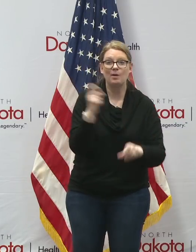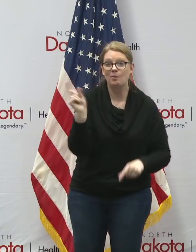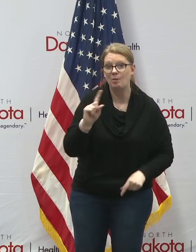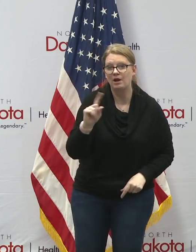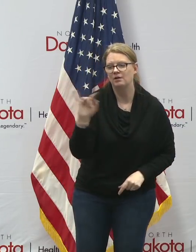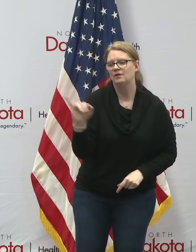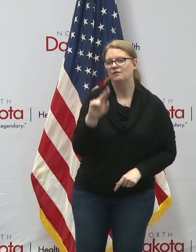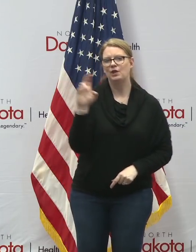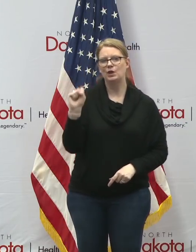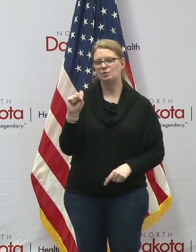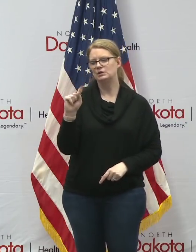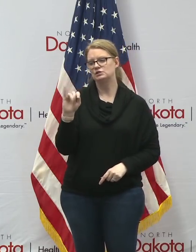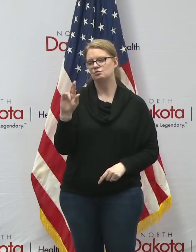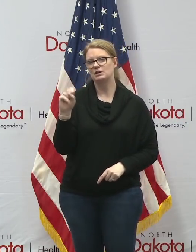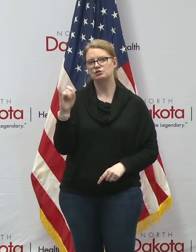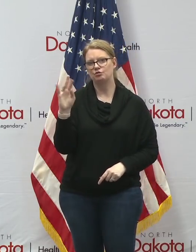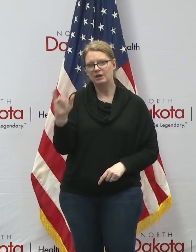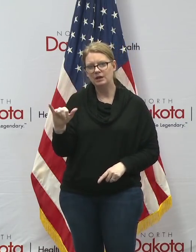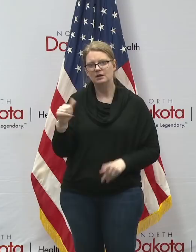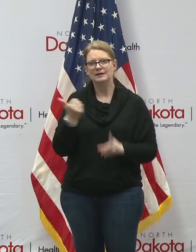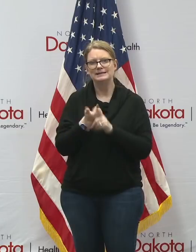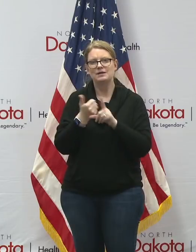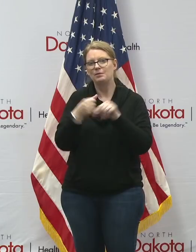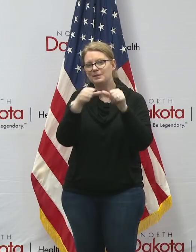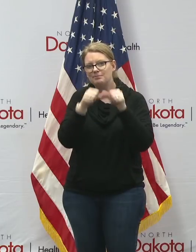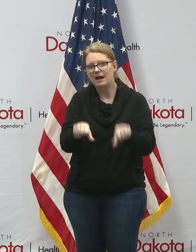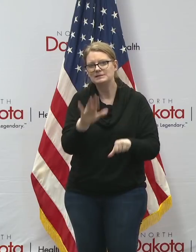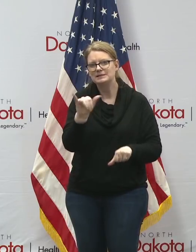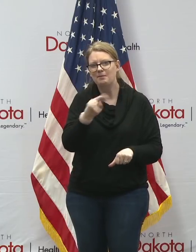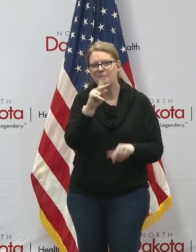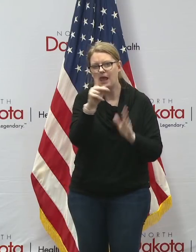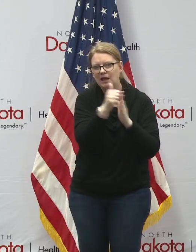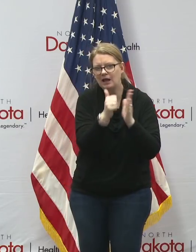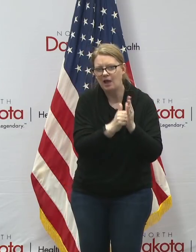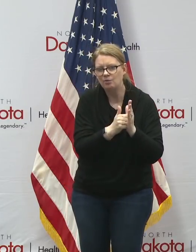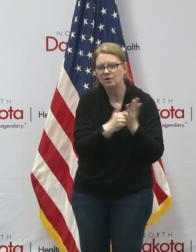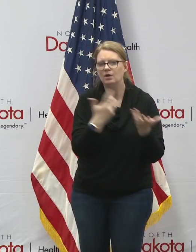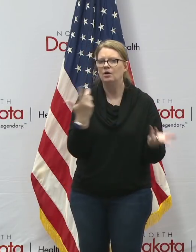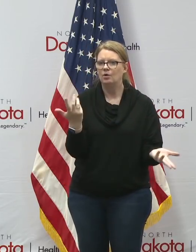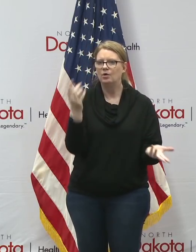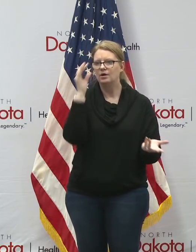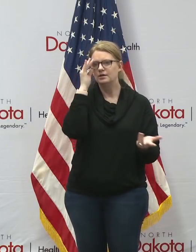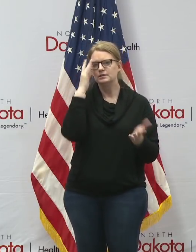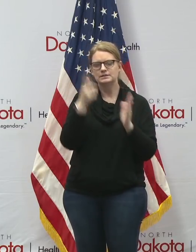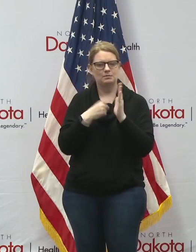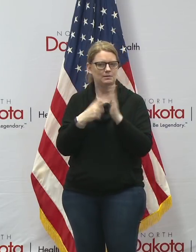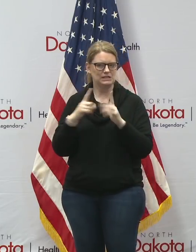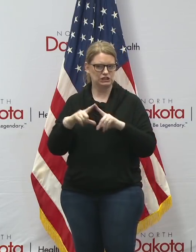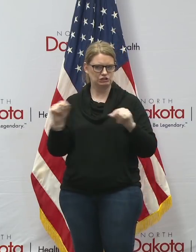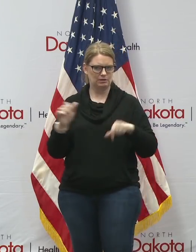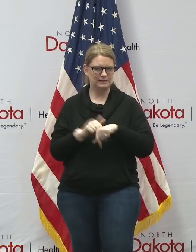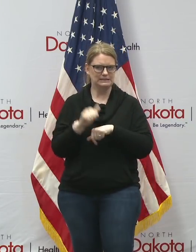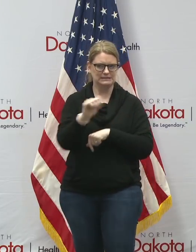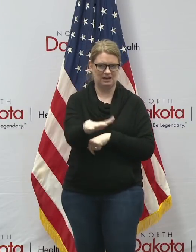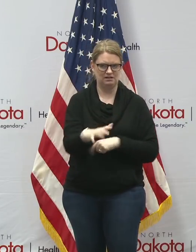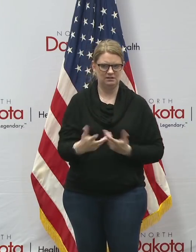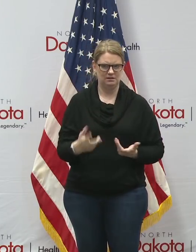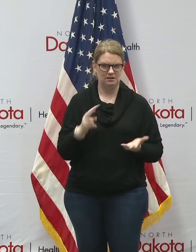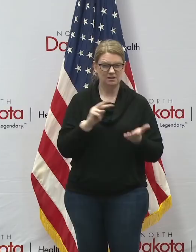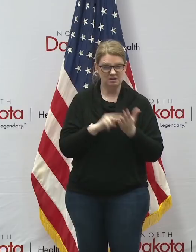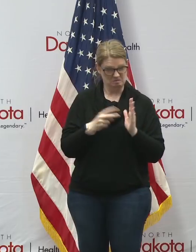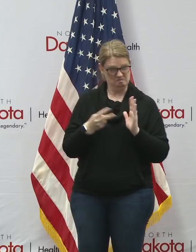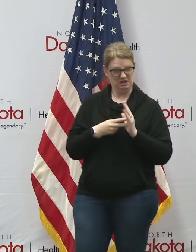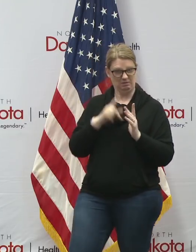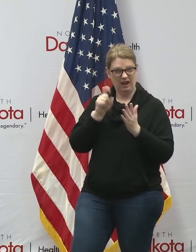treasury deposited into your bank account or in some instances a check will be sent you don't need to do anything